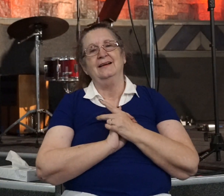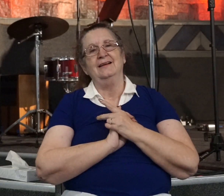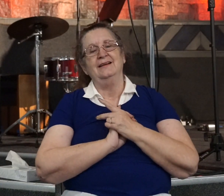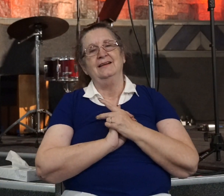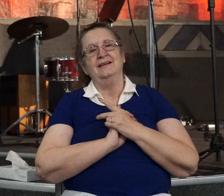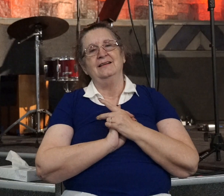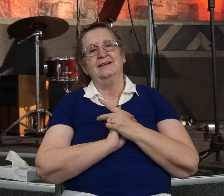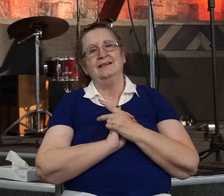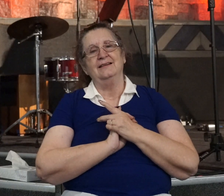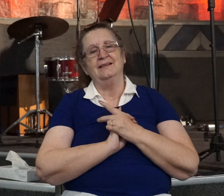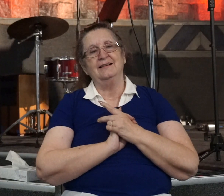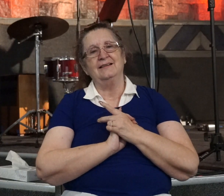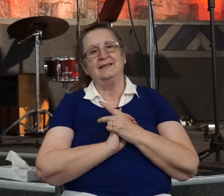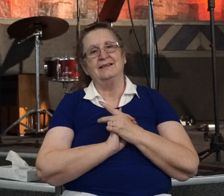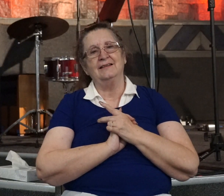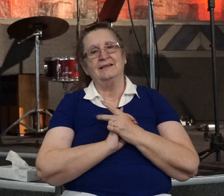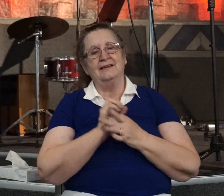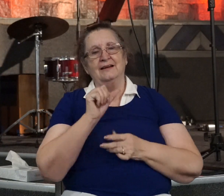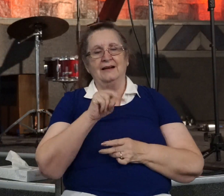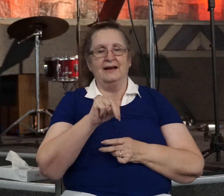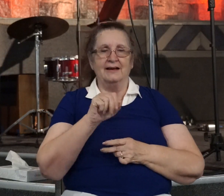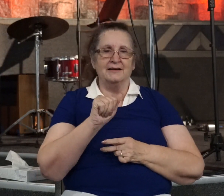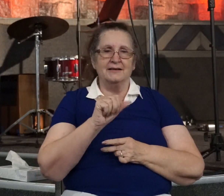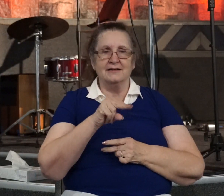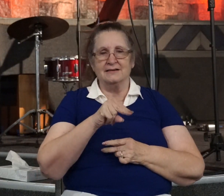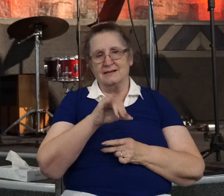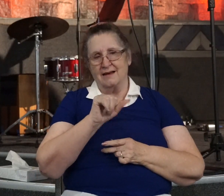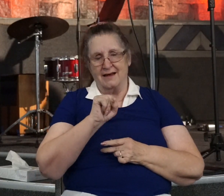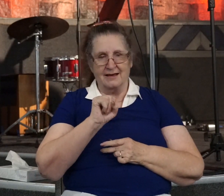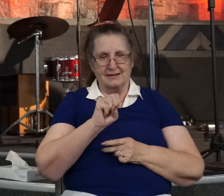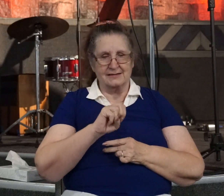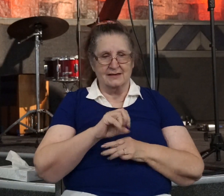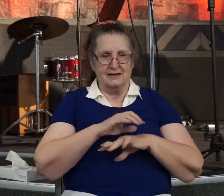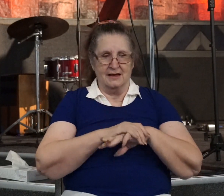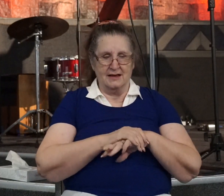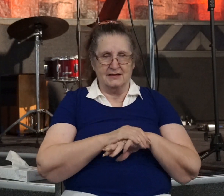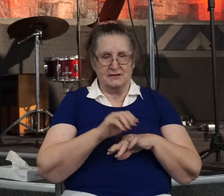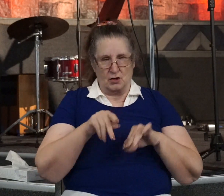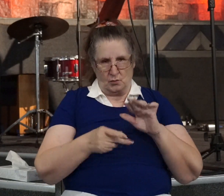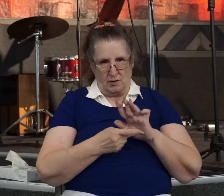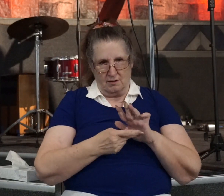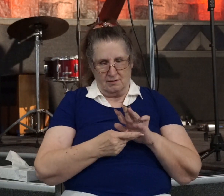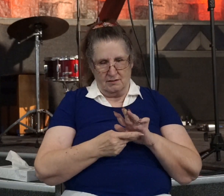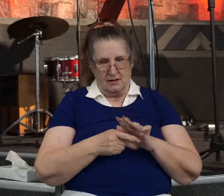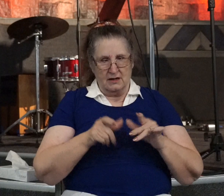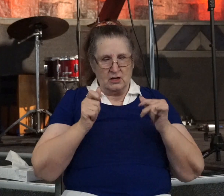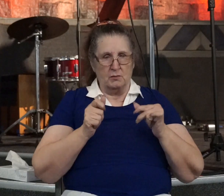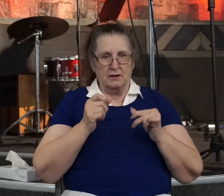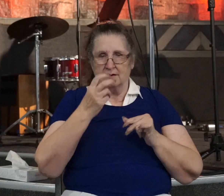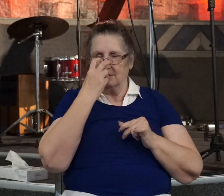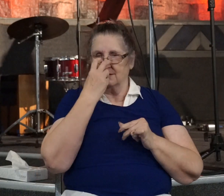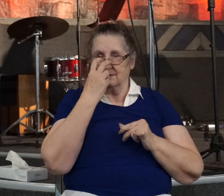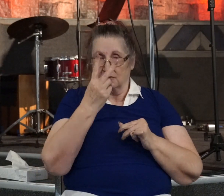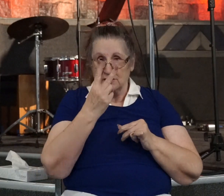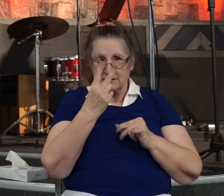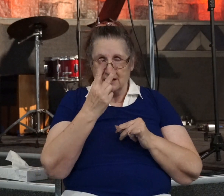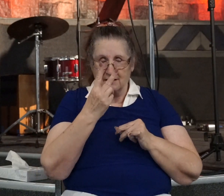And so Ananias lays hands on Paul and we're told at once Saul received his sight back and something like